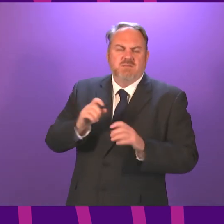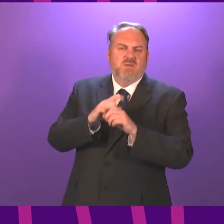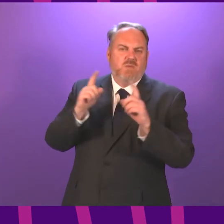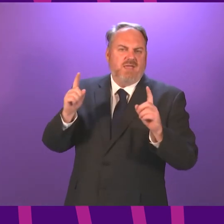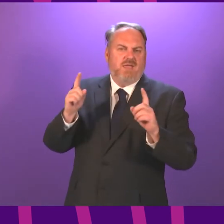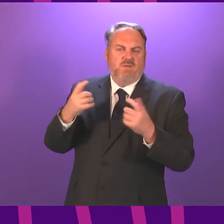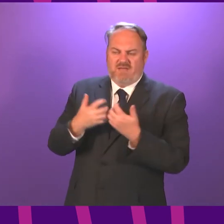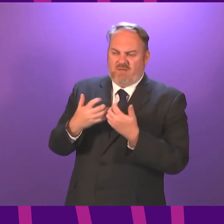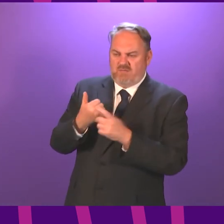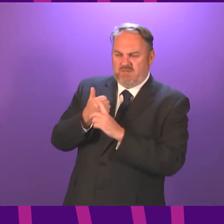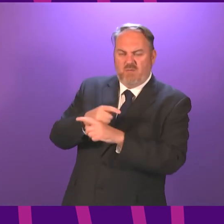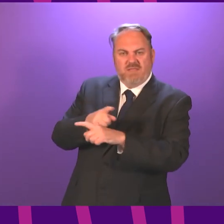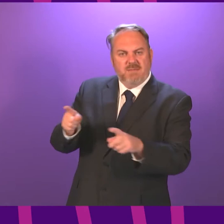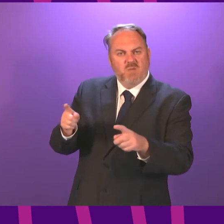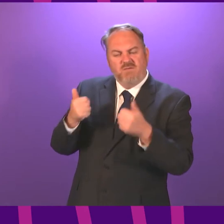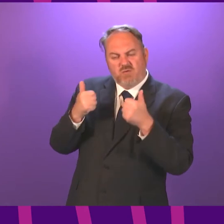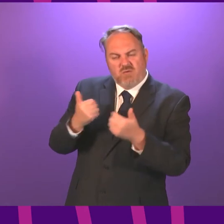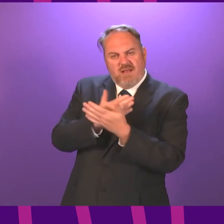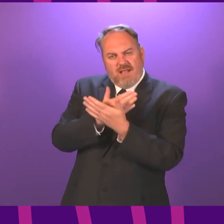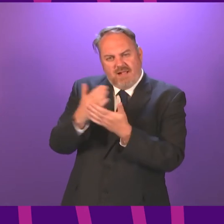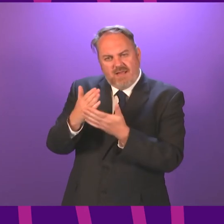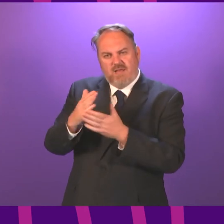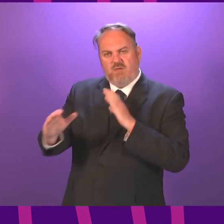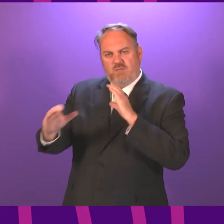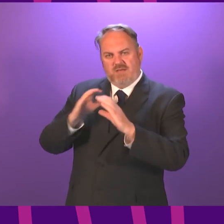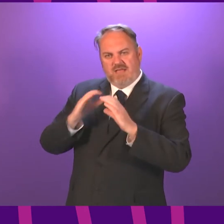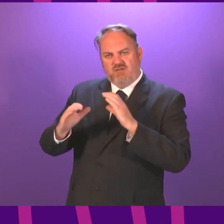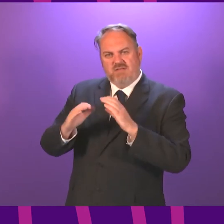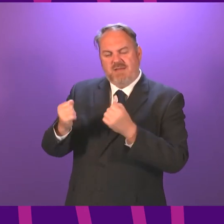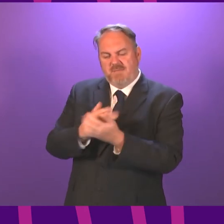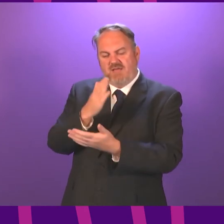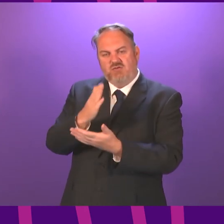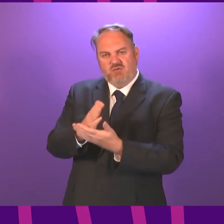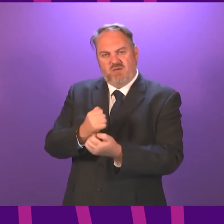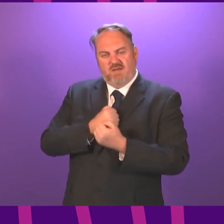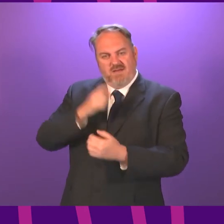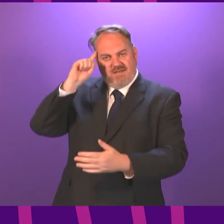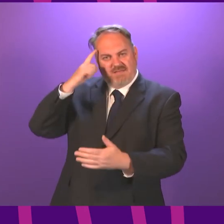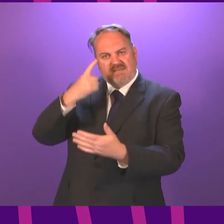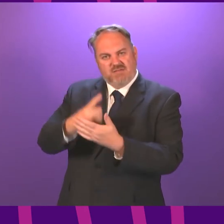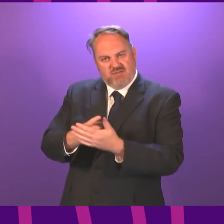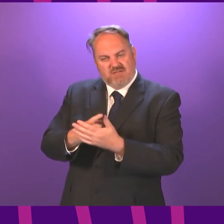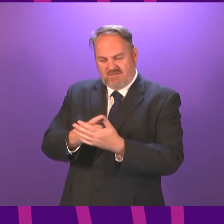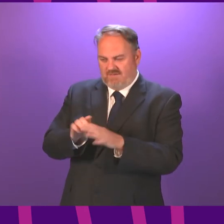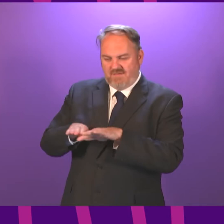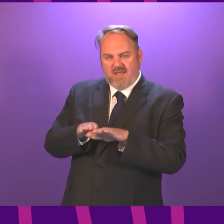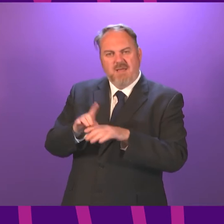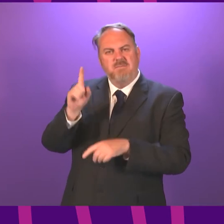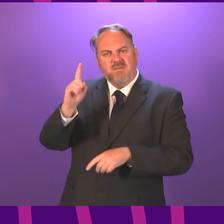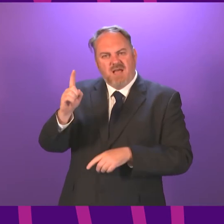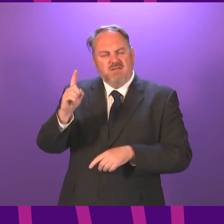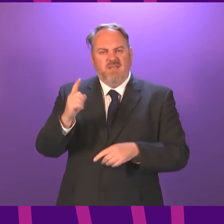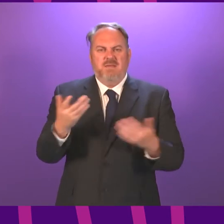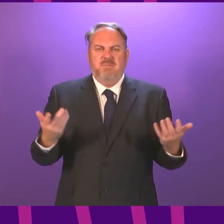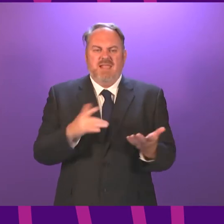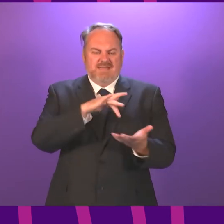And the way we do that is maintaining strong communications but also consistency of decision making. So does she recognise why the soft play industry believe there is an